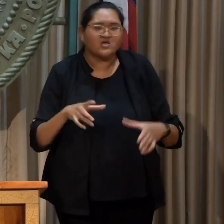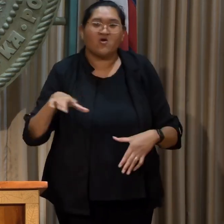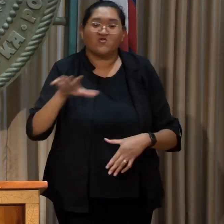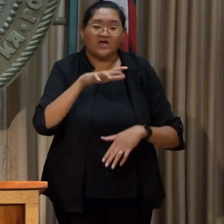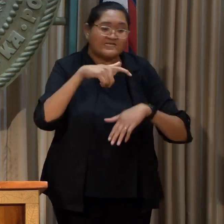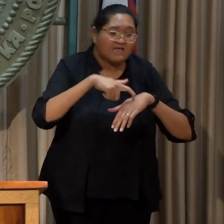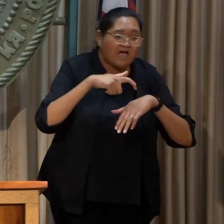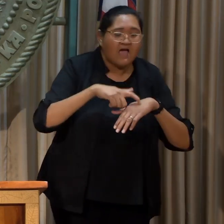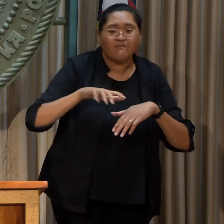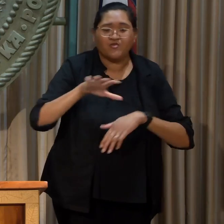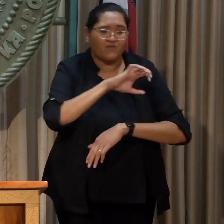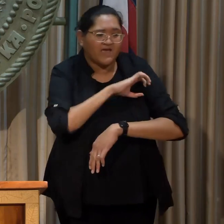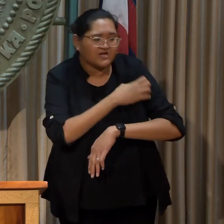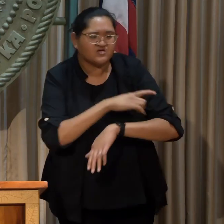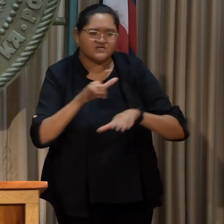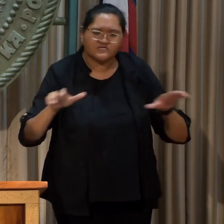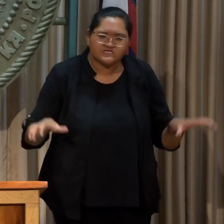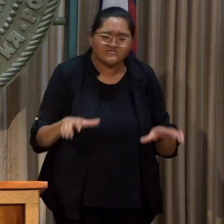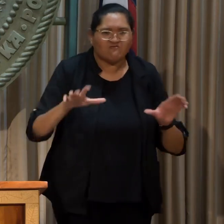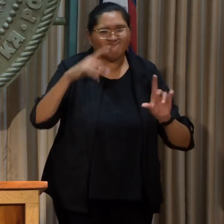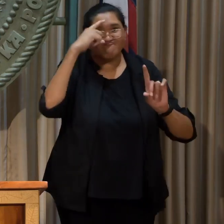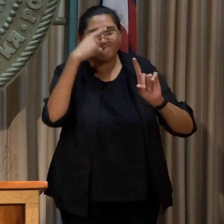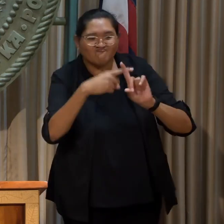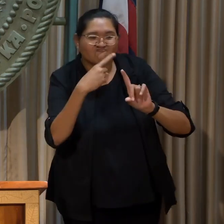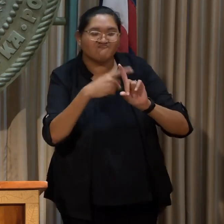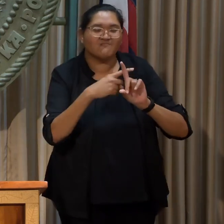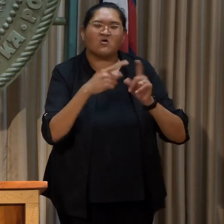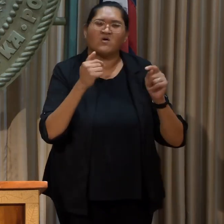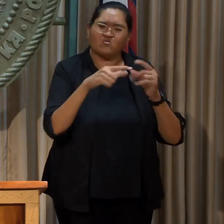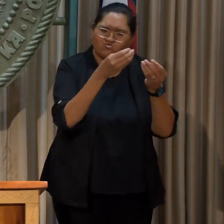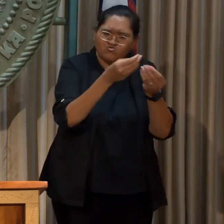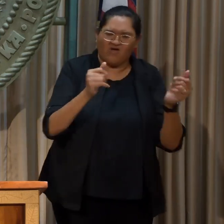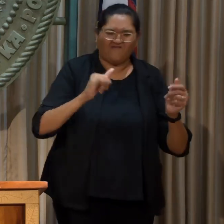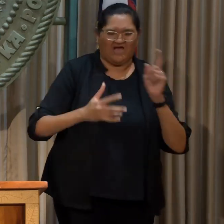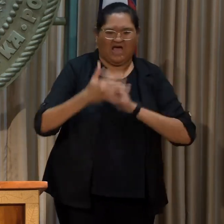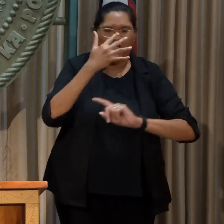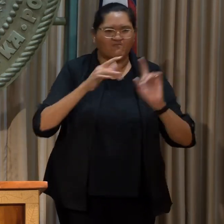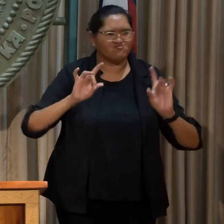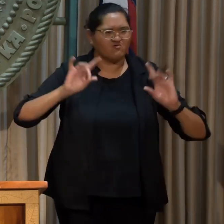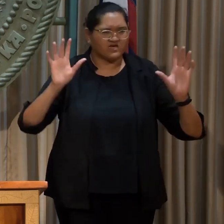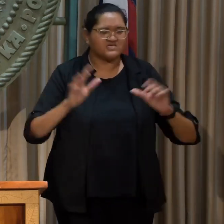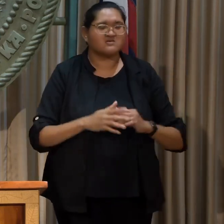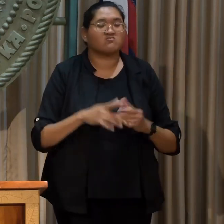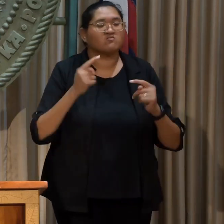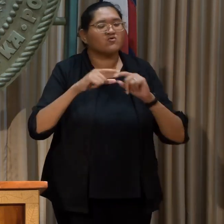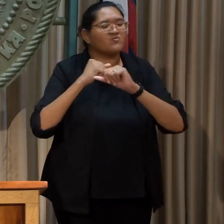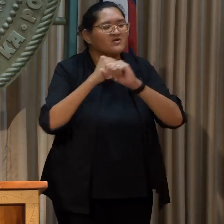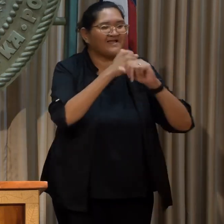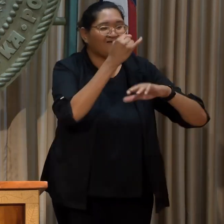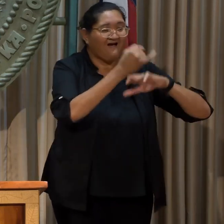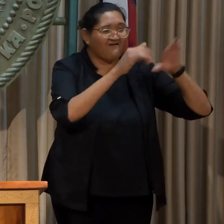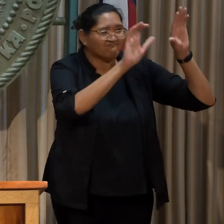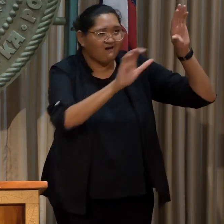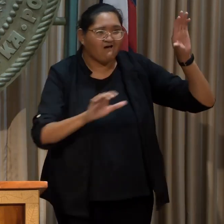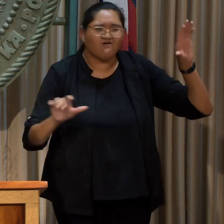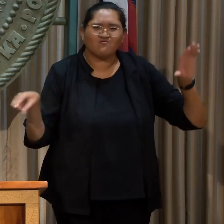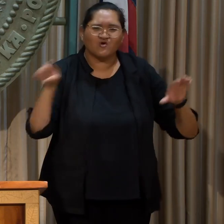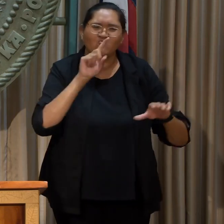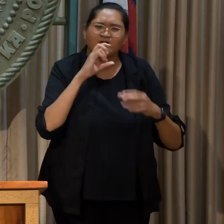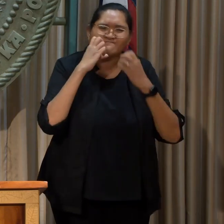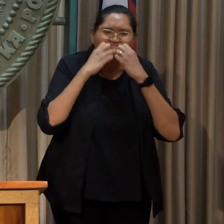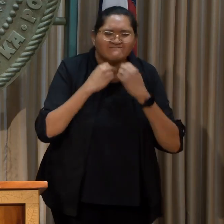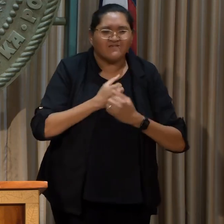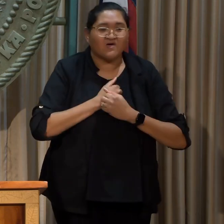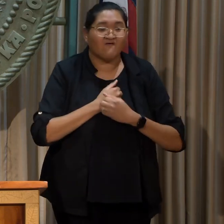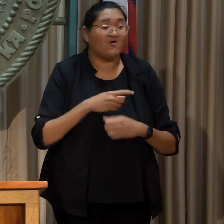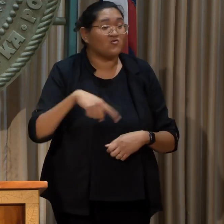time, their energy, and their positivity to solving the climate crisis and protecting the islands that they love, and